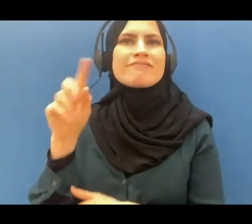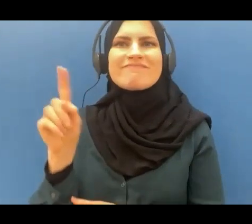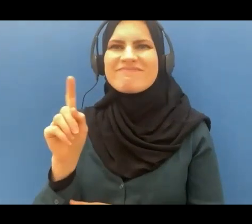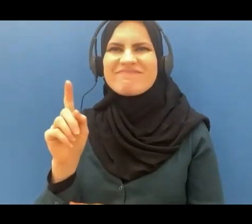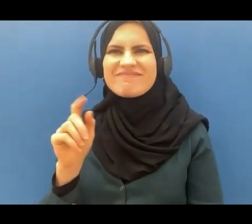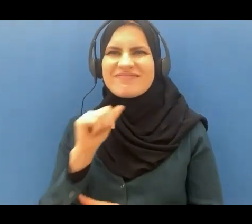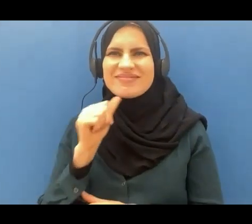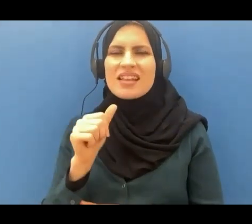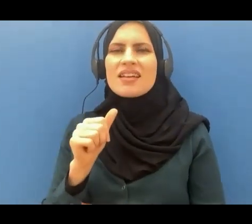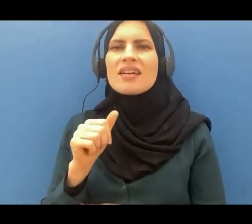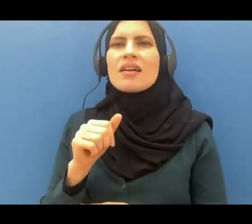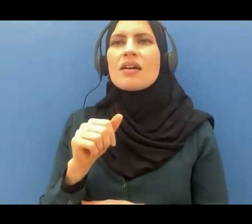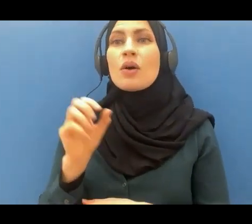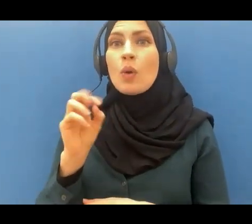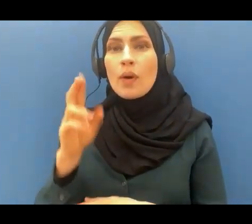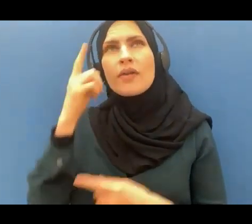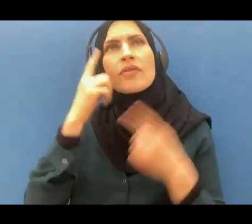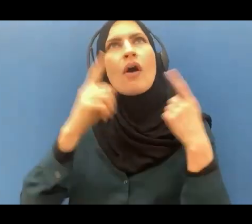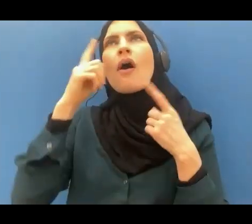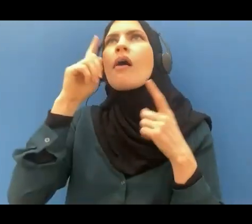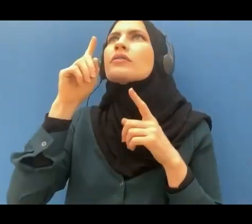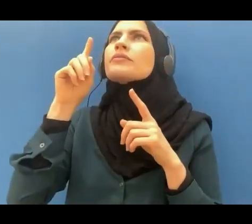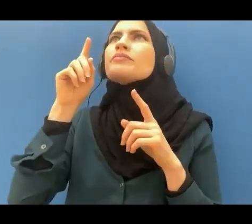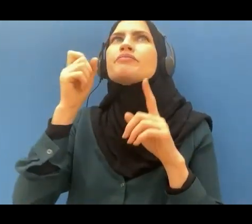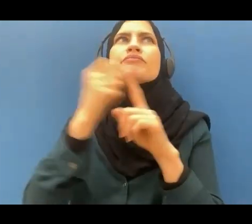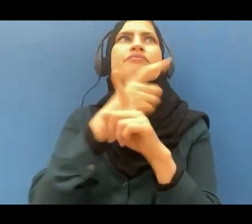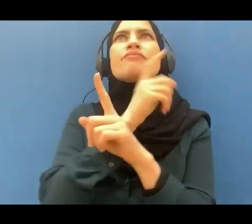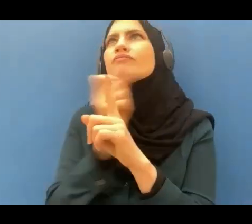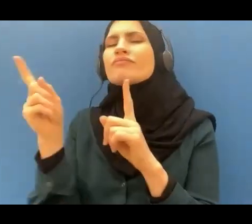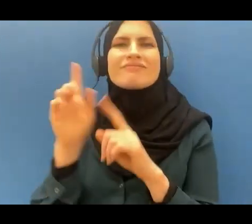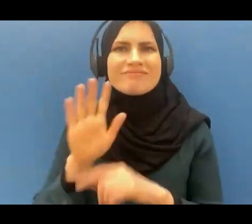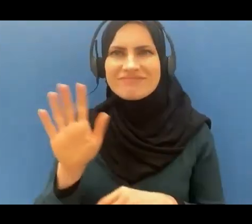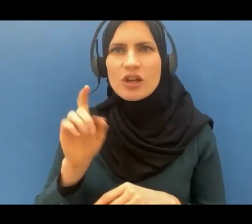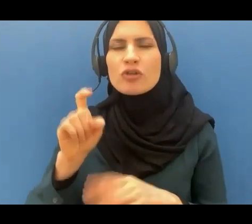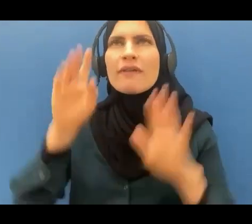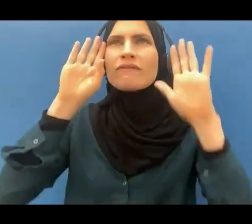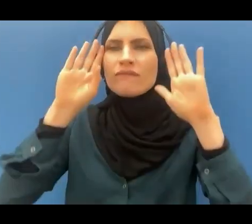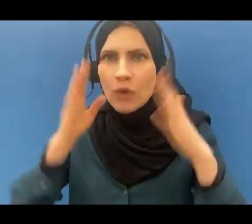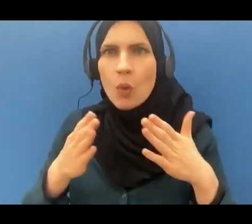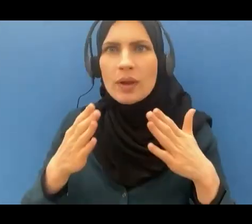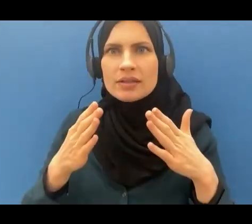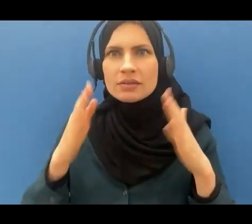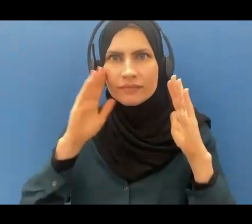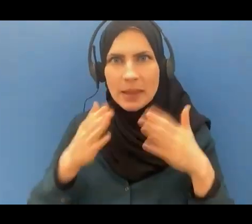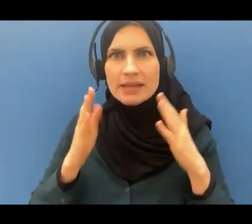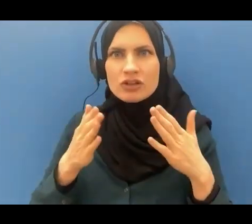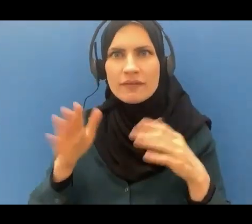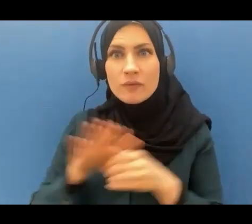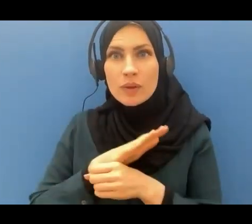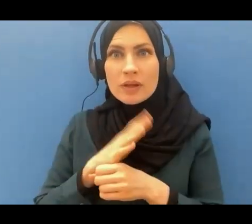with your thoughts you should be fully focused why you are standing before the one who